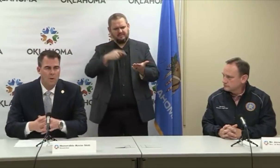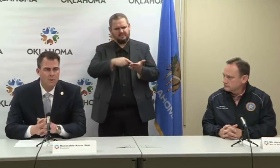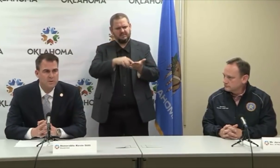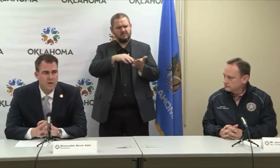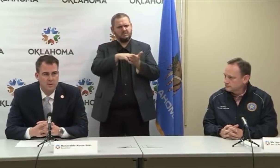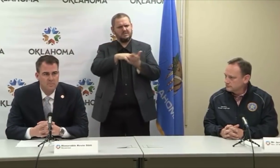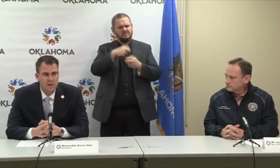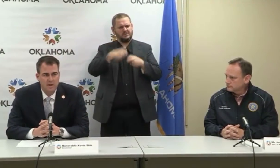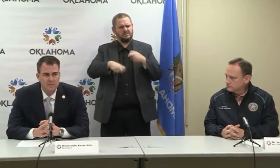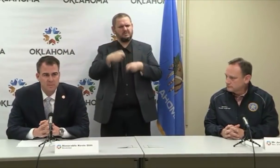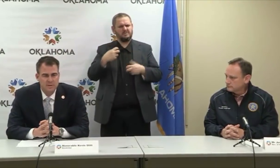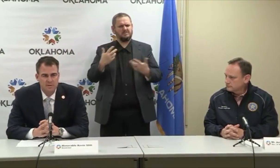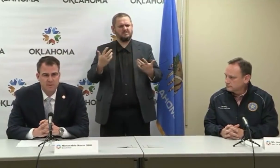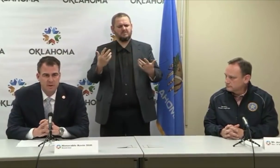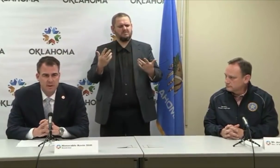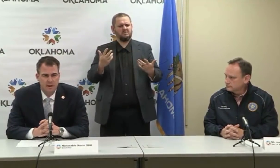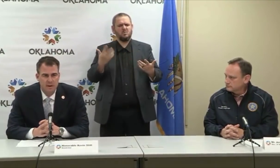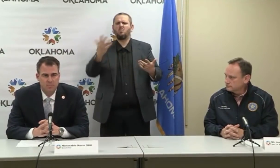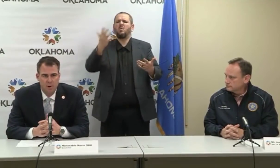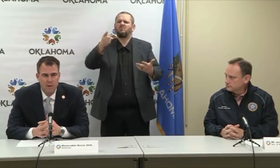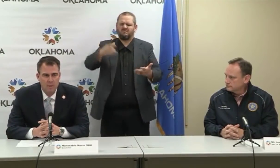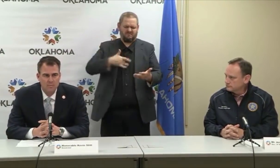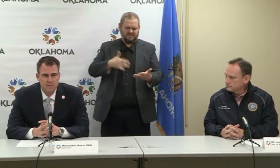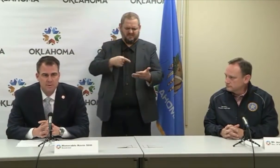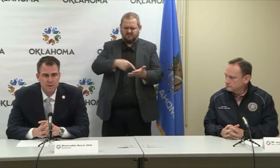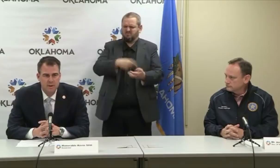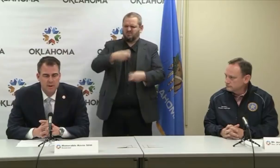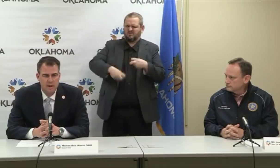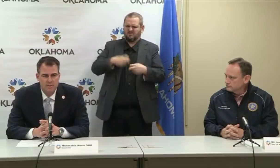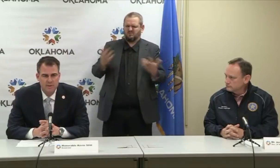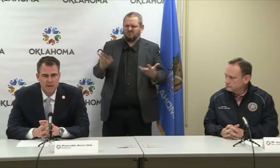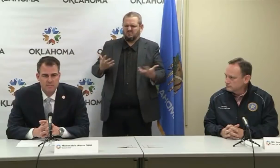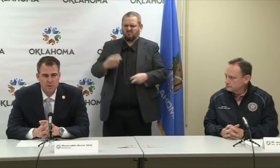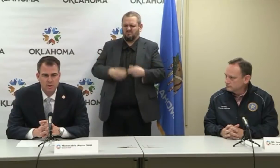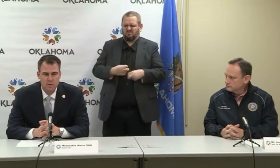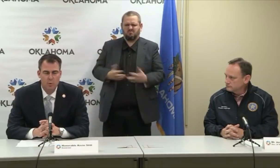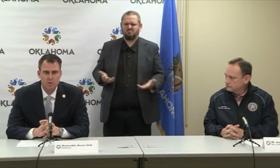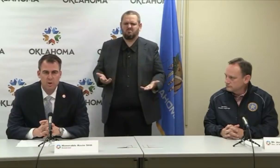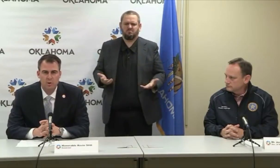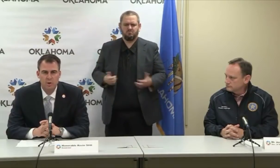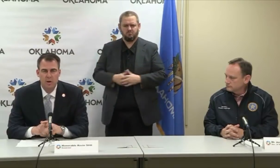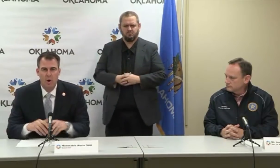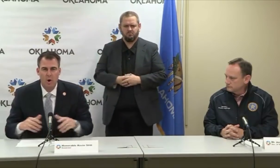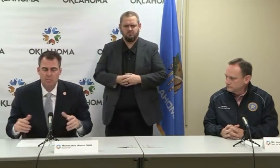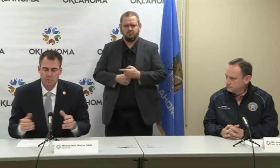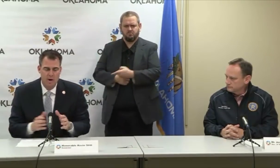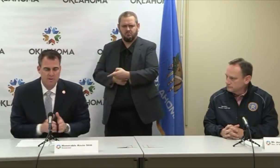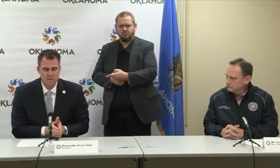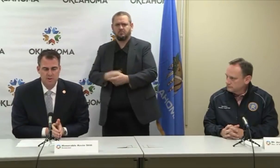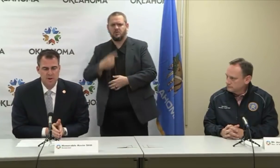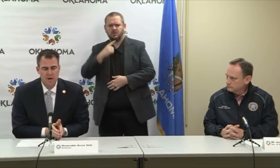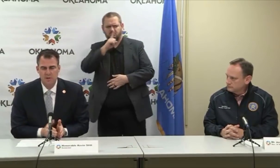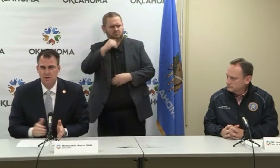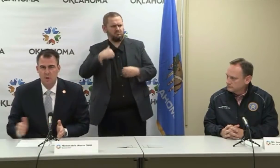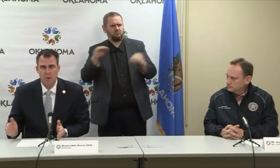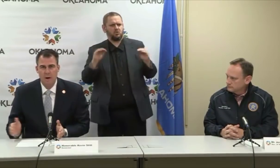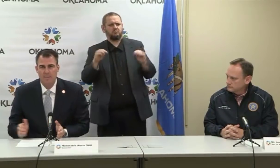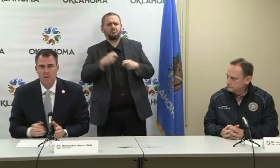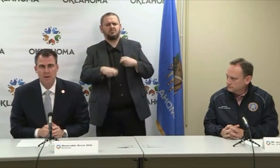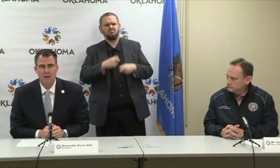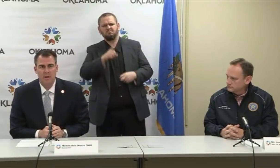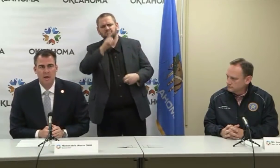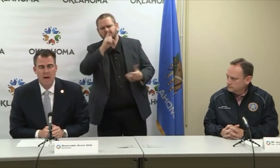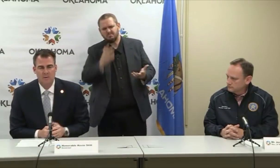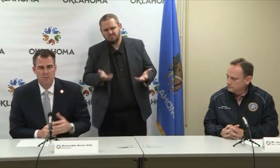Well, I wouldn't say there's been any specific problems that the state's been using. We're still getting our arms around us. This is changing so